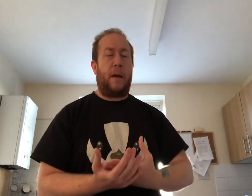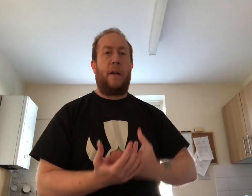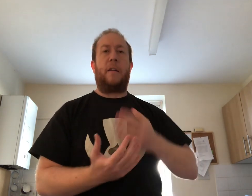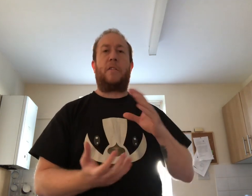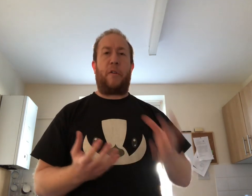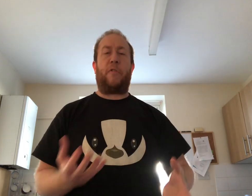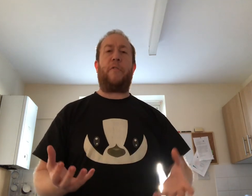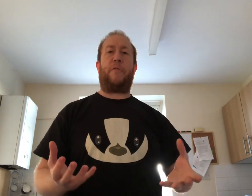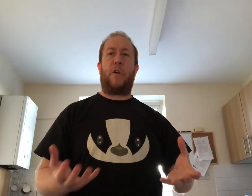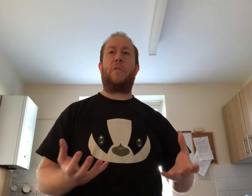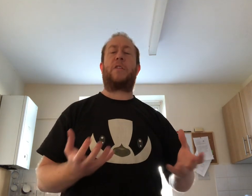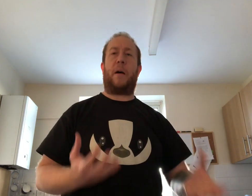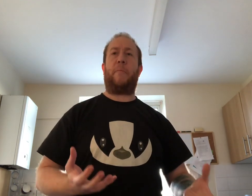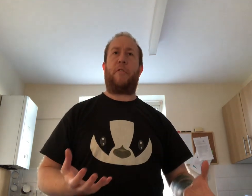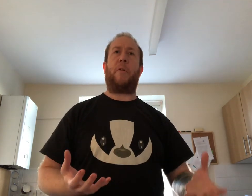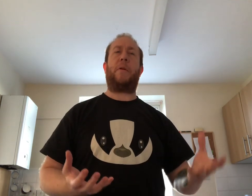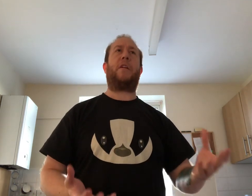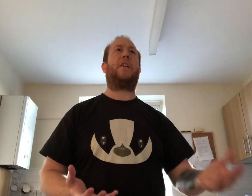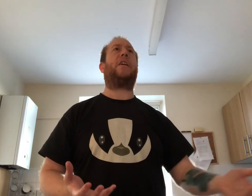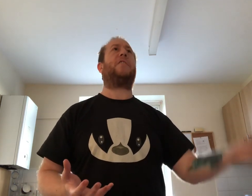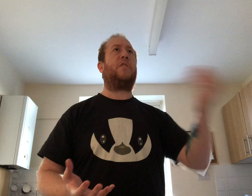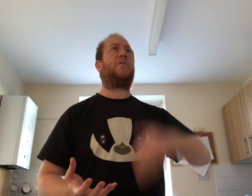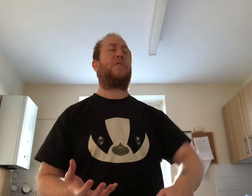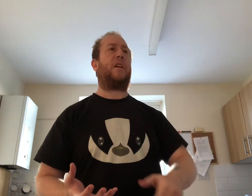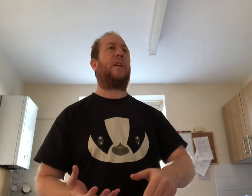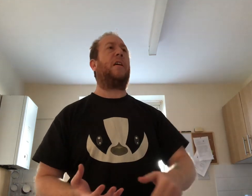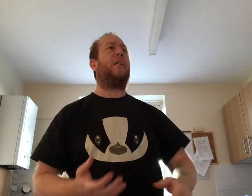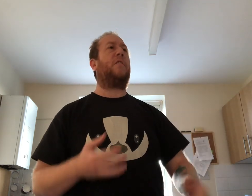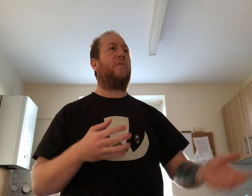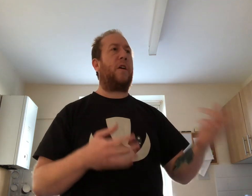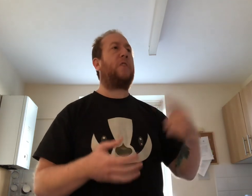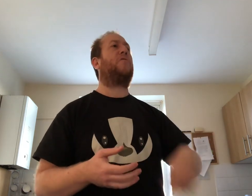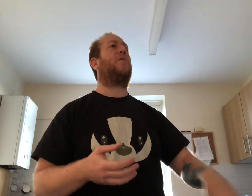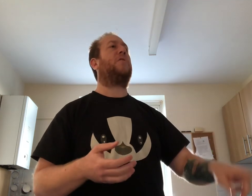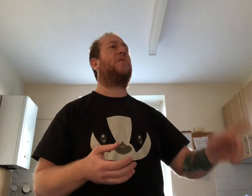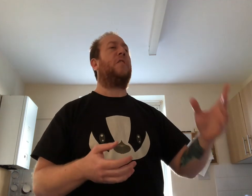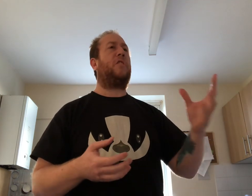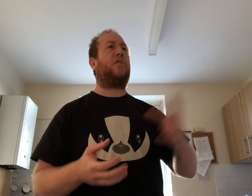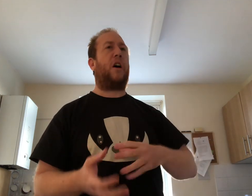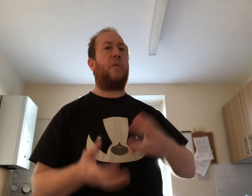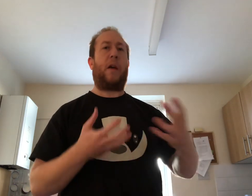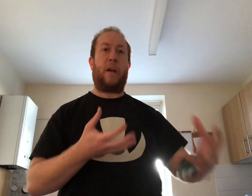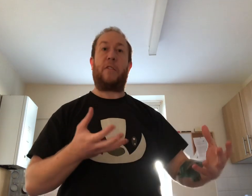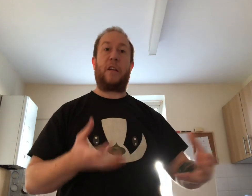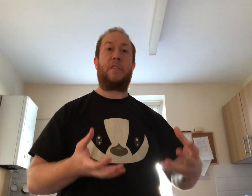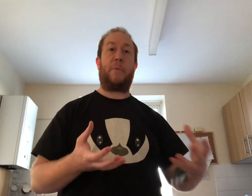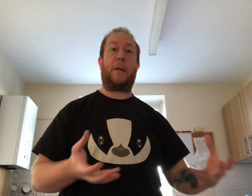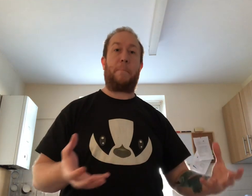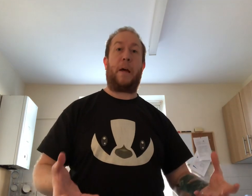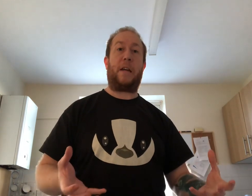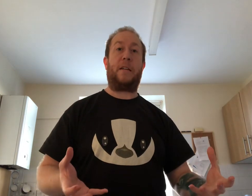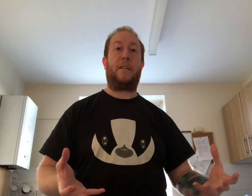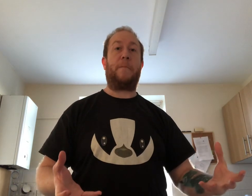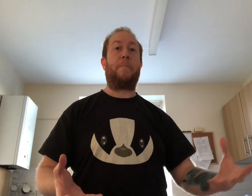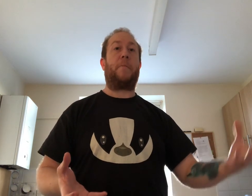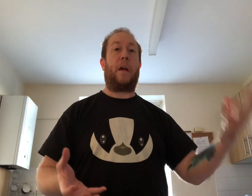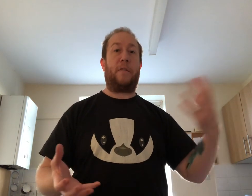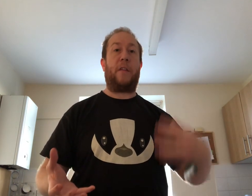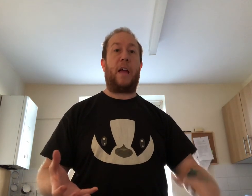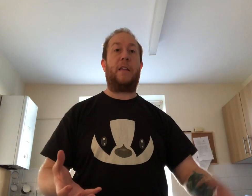different foods come from and I think it's interesting that restaurants show how things are being made and then